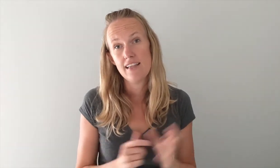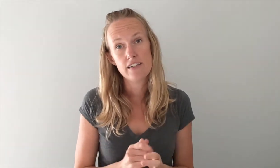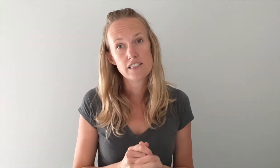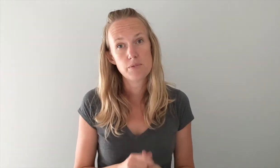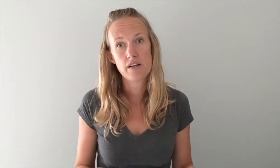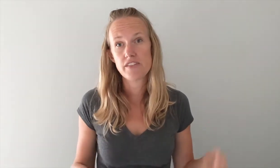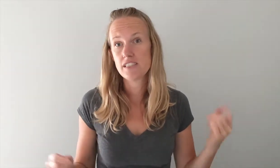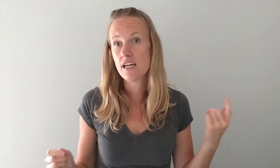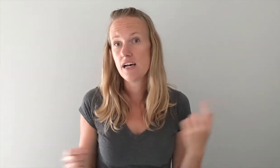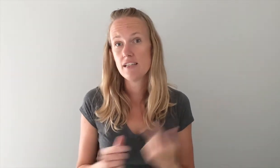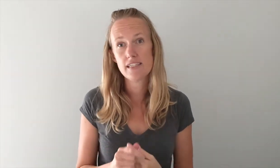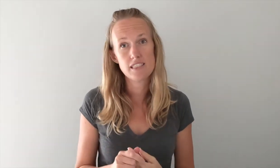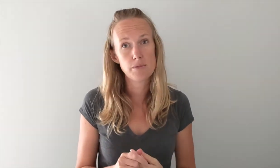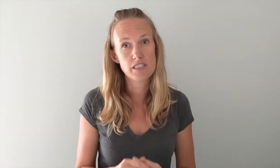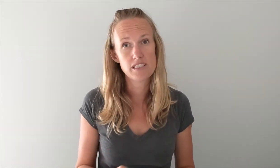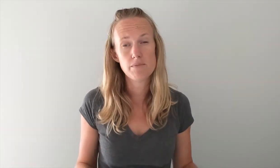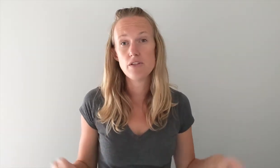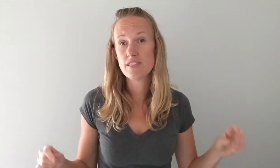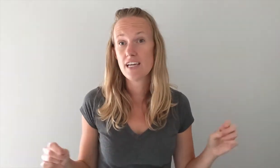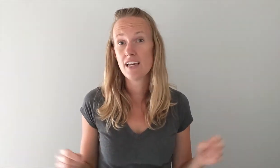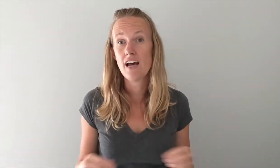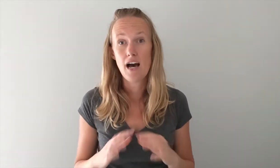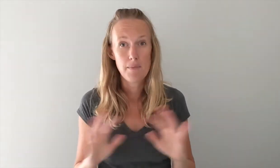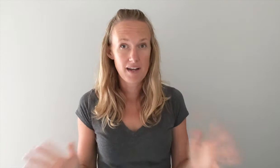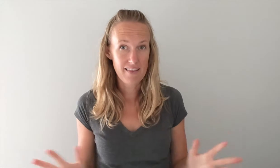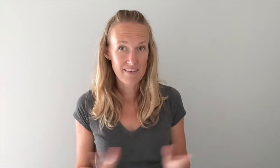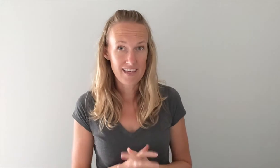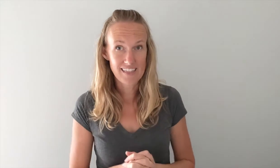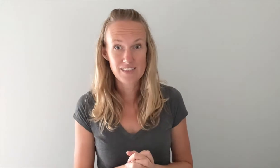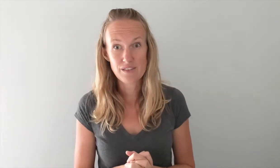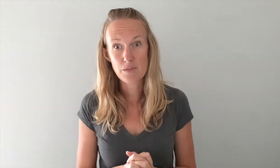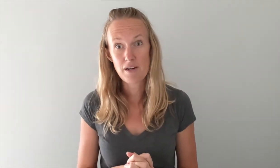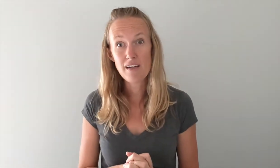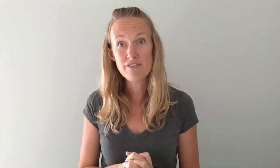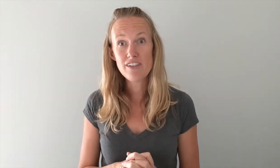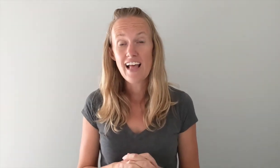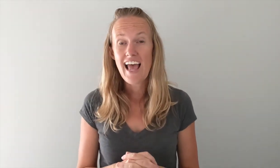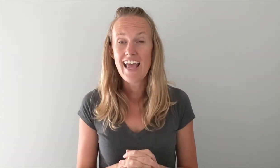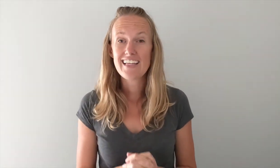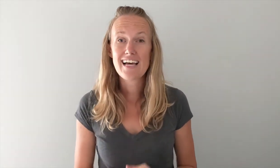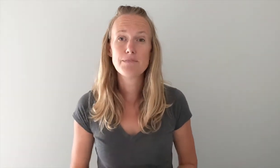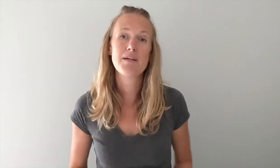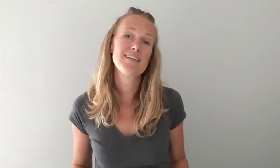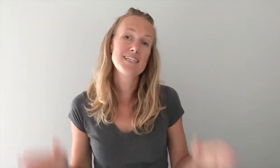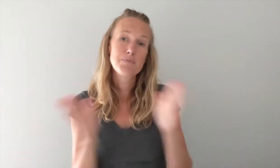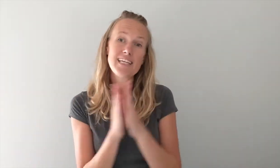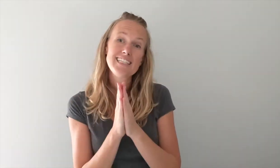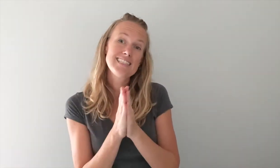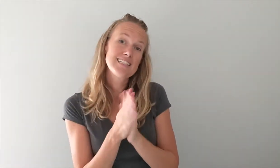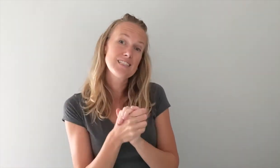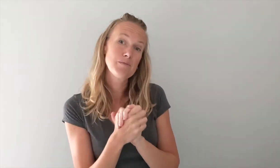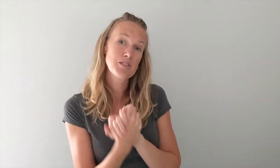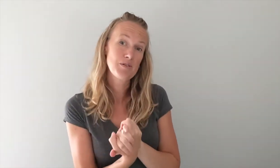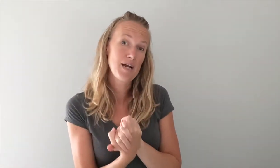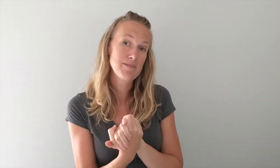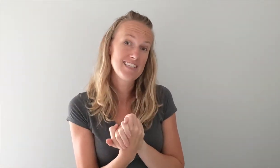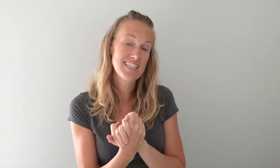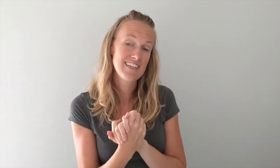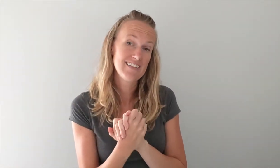Lyrics to print off the song, link to purchase the music among other things so it's super helpful. And last but not least please subscribe to the channel